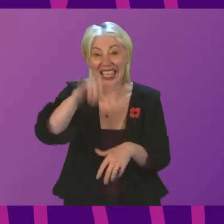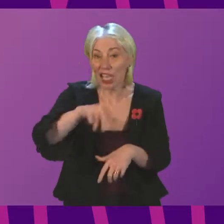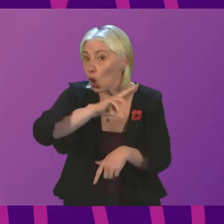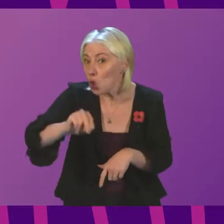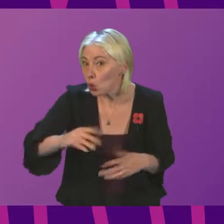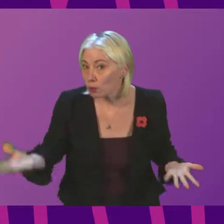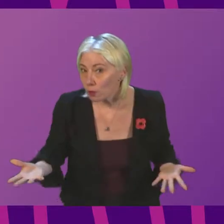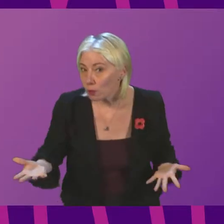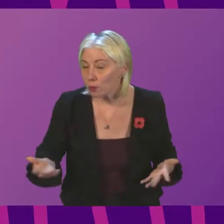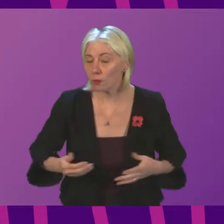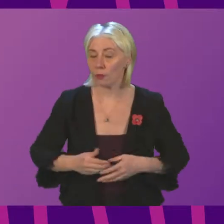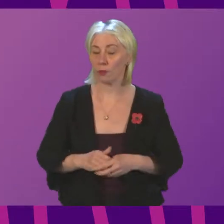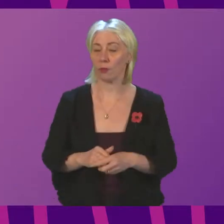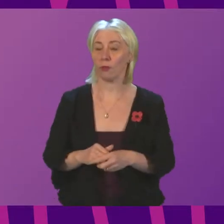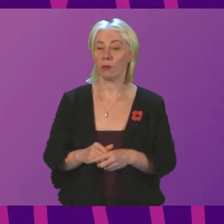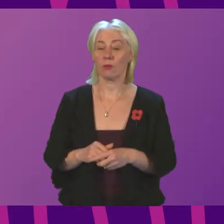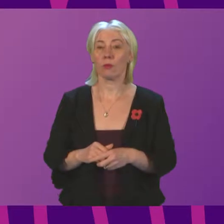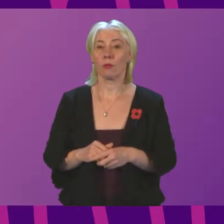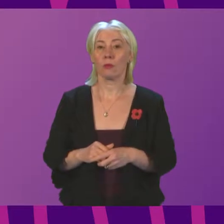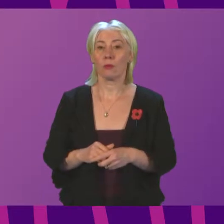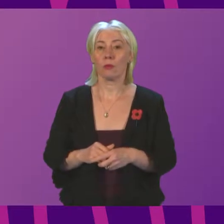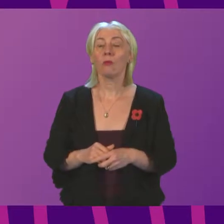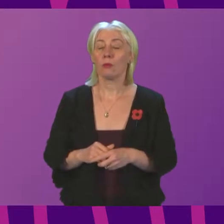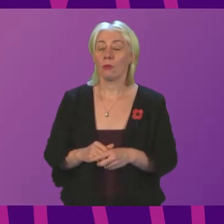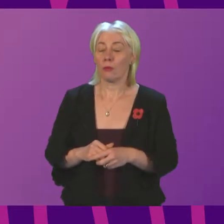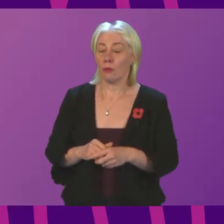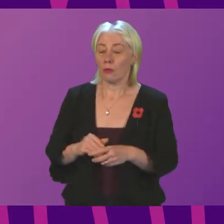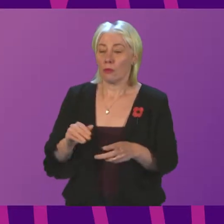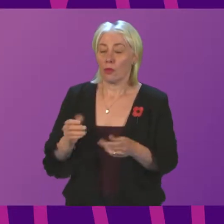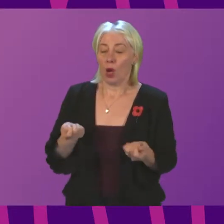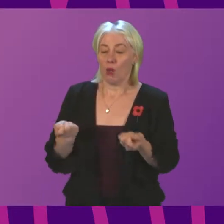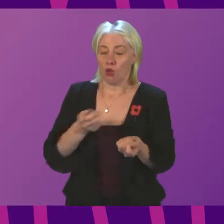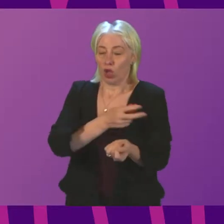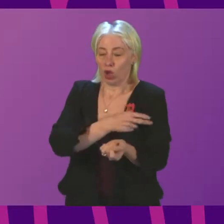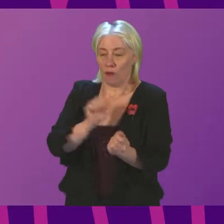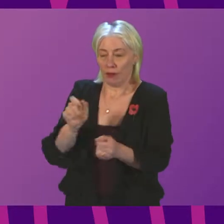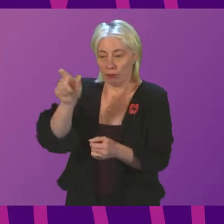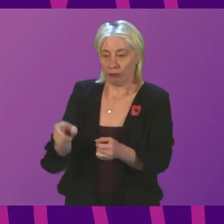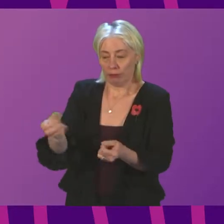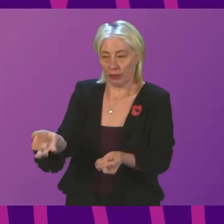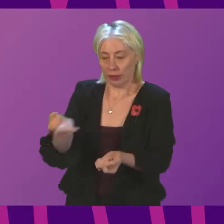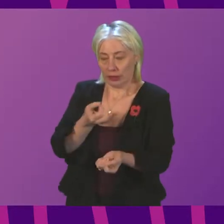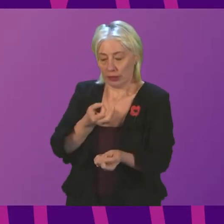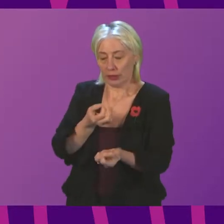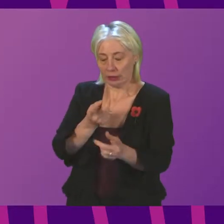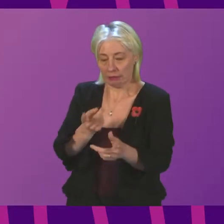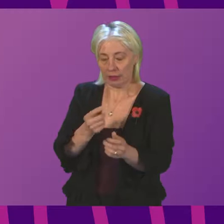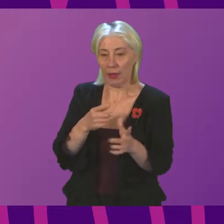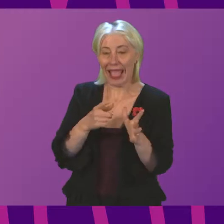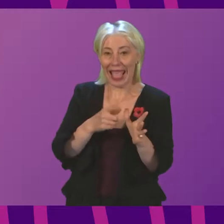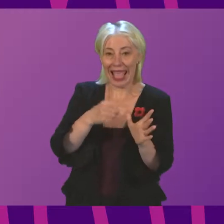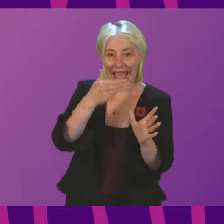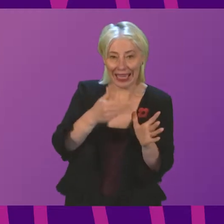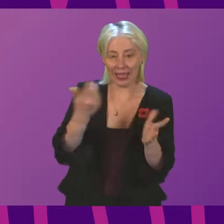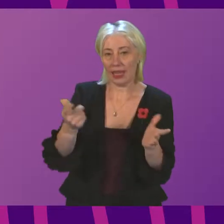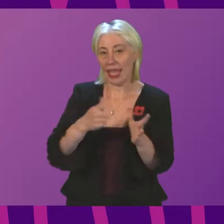Deputy First Minister. President Officer, the Member referred to the A9 and